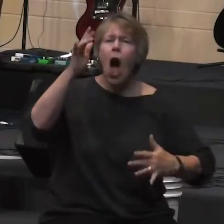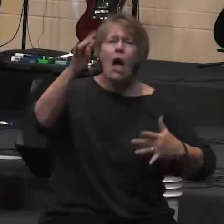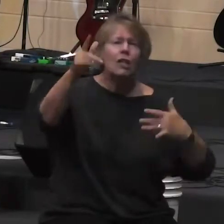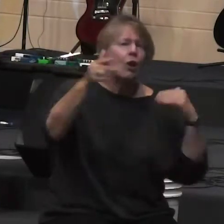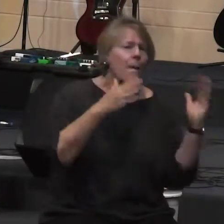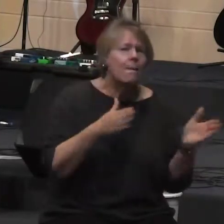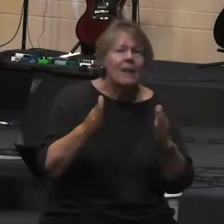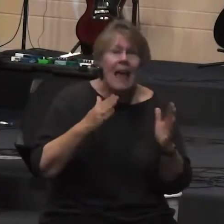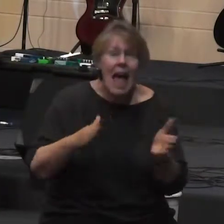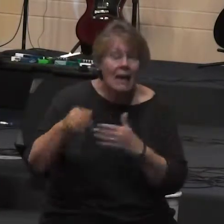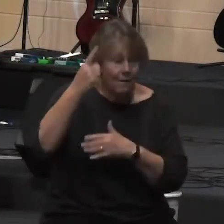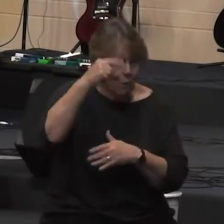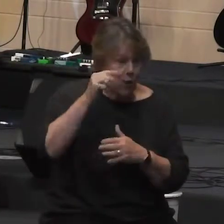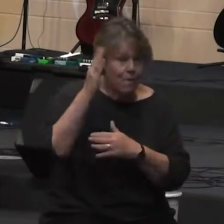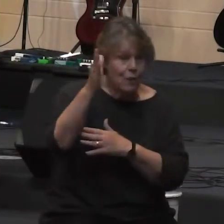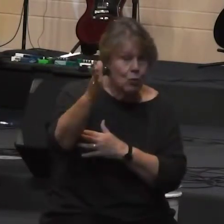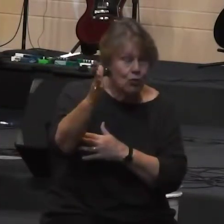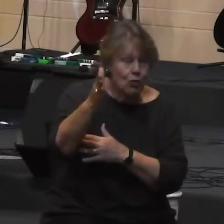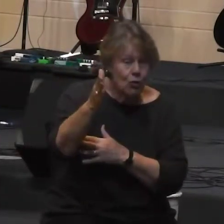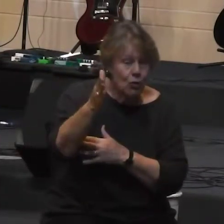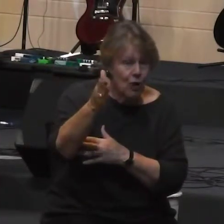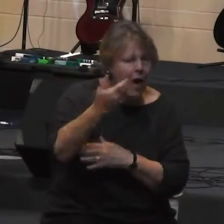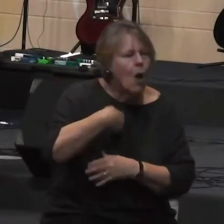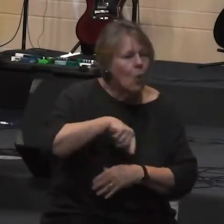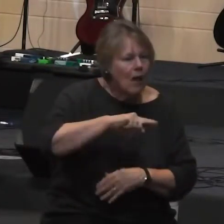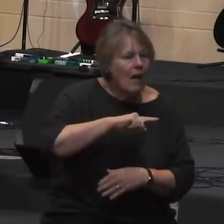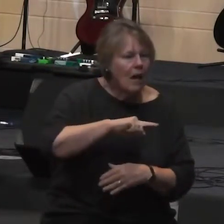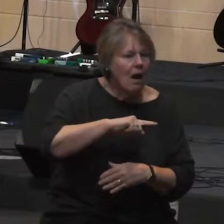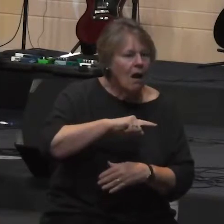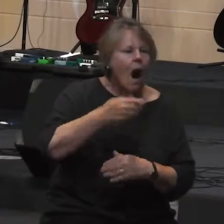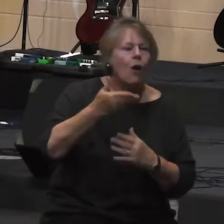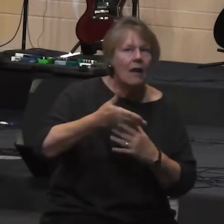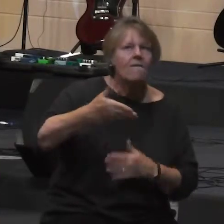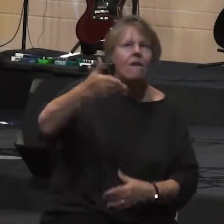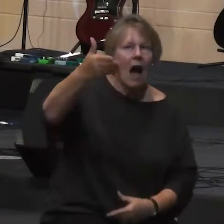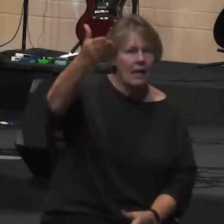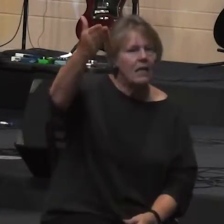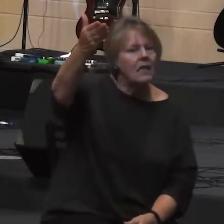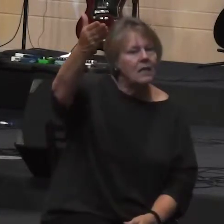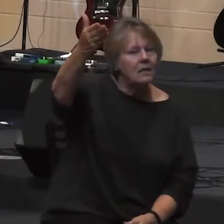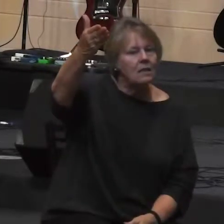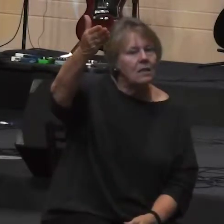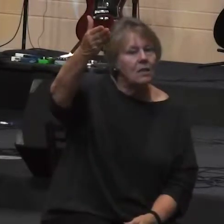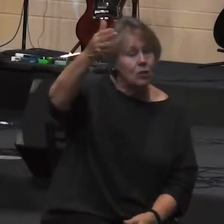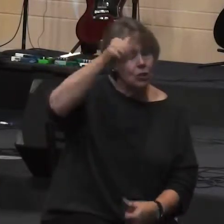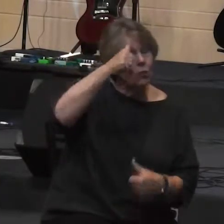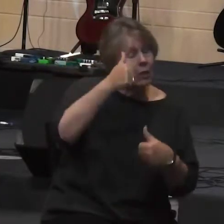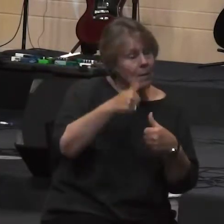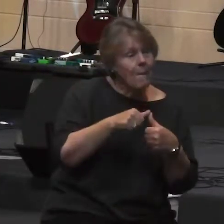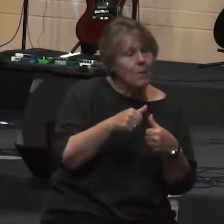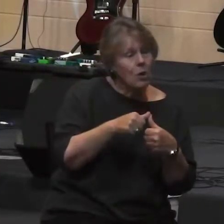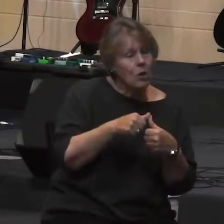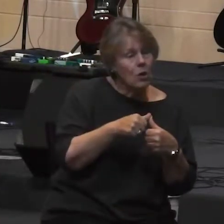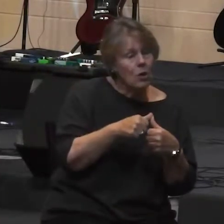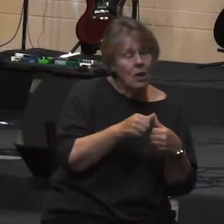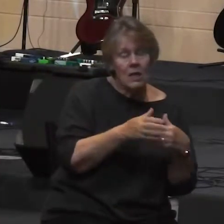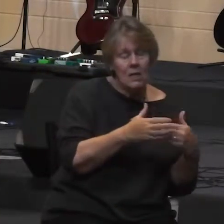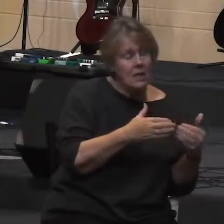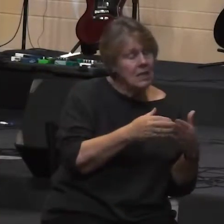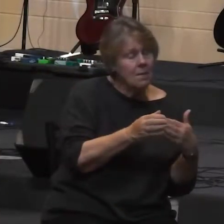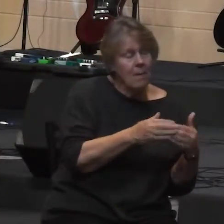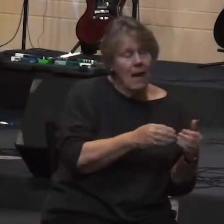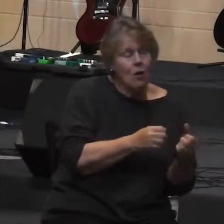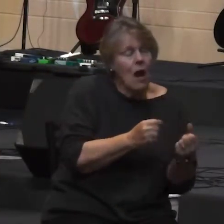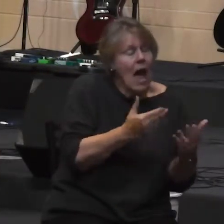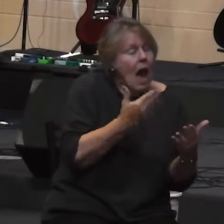future we're invited to remember that no matter how good the plans are every moment of every